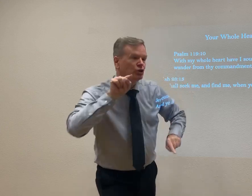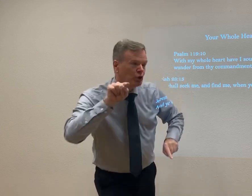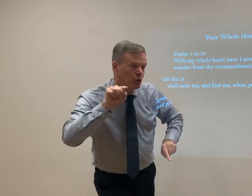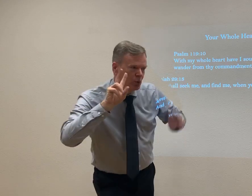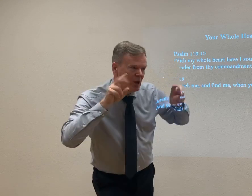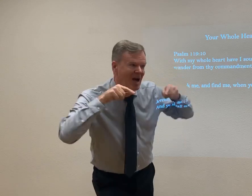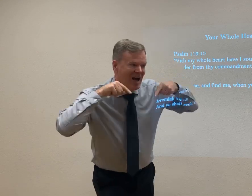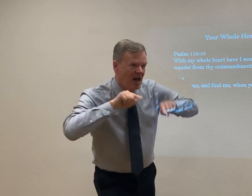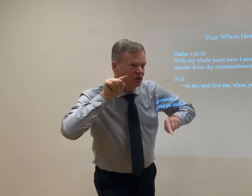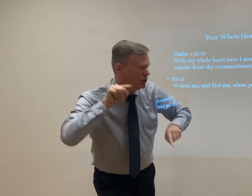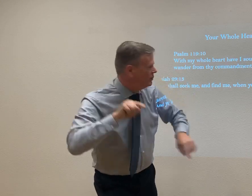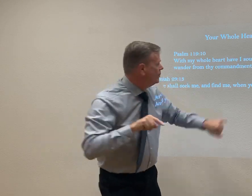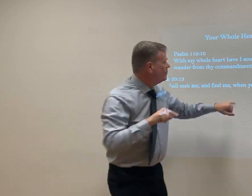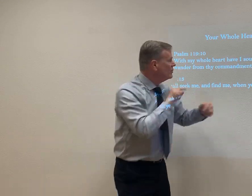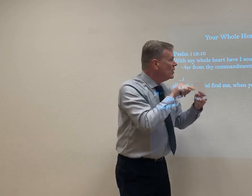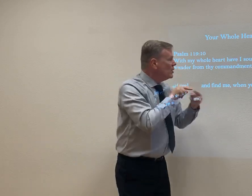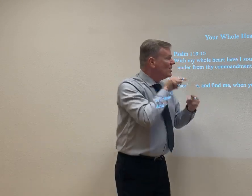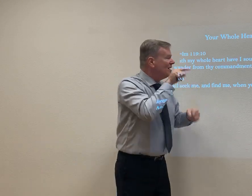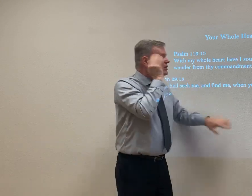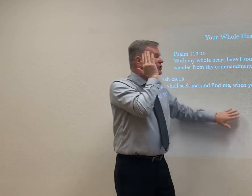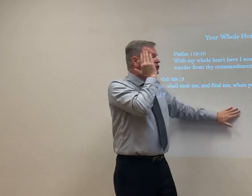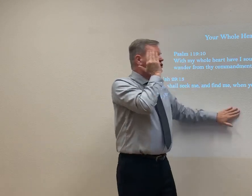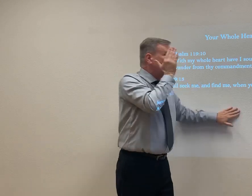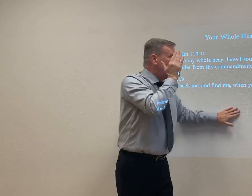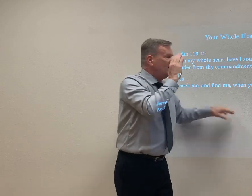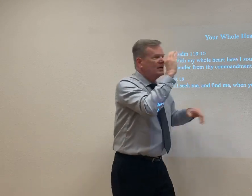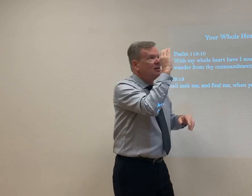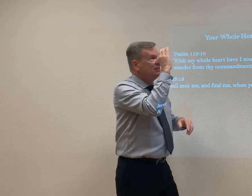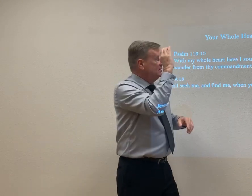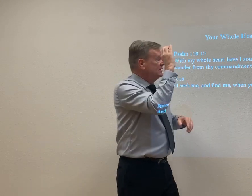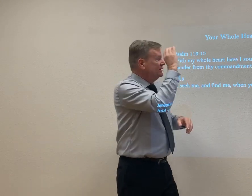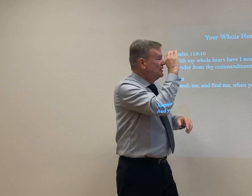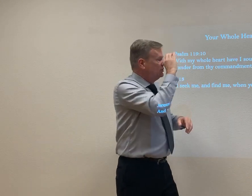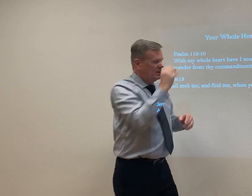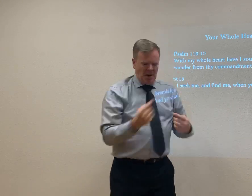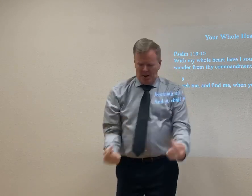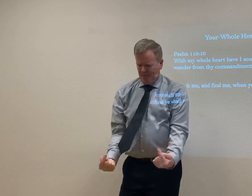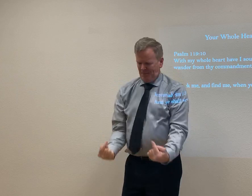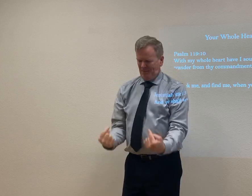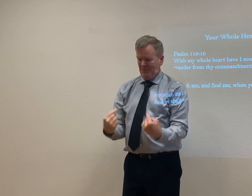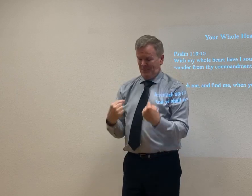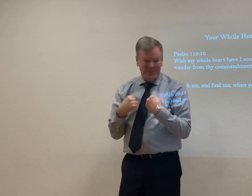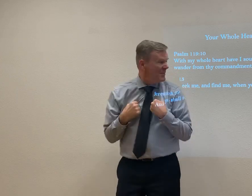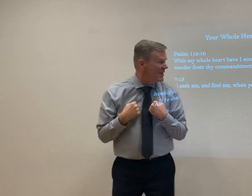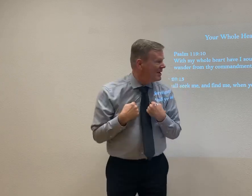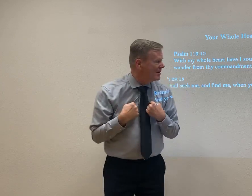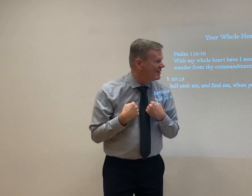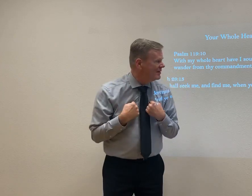And you understand that as you do this, you see this in the Scripture. When ye shall search for me.